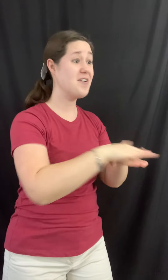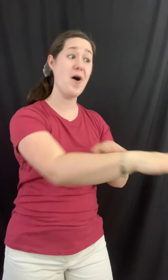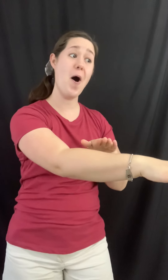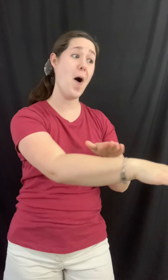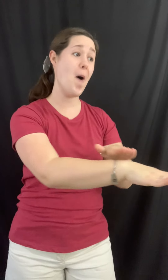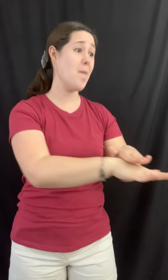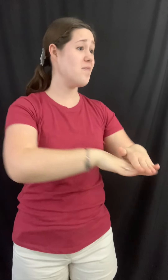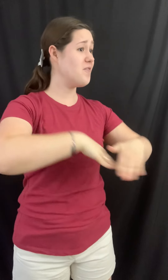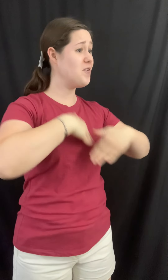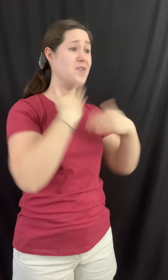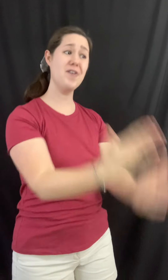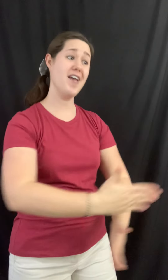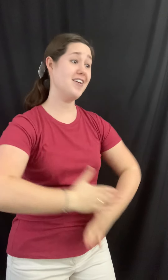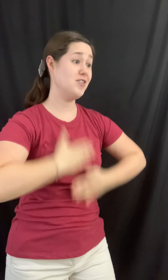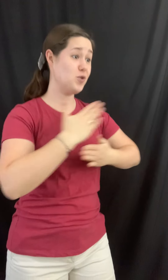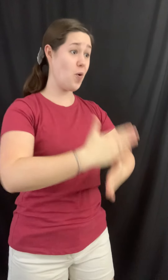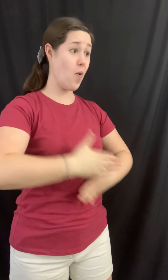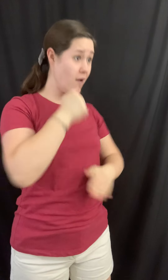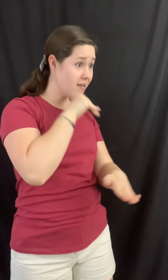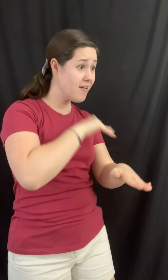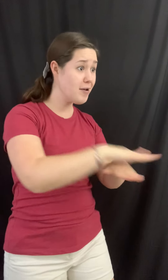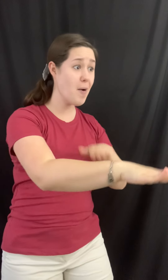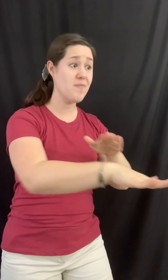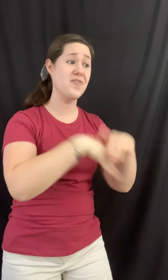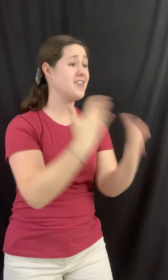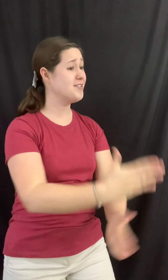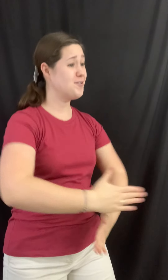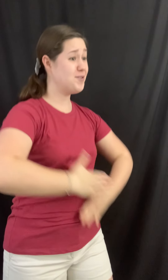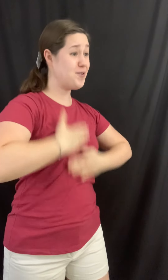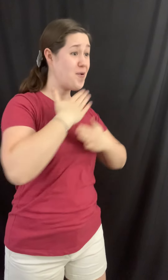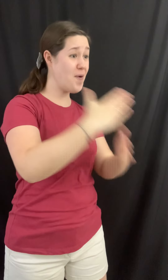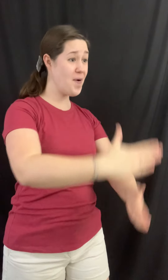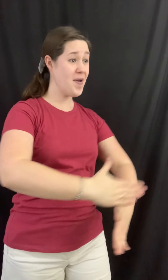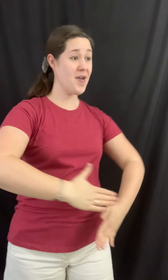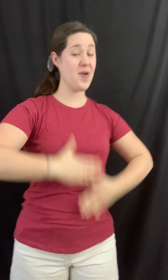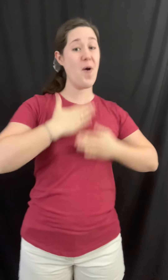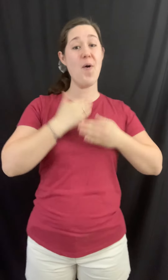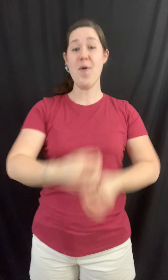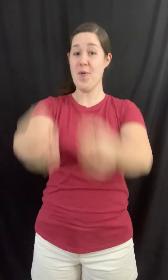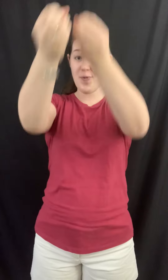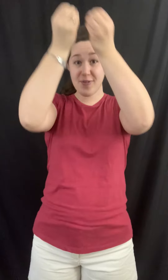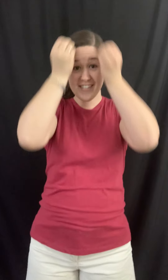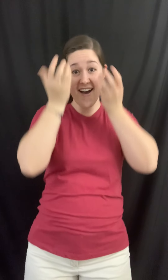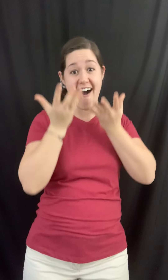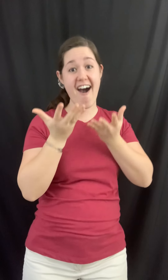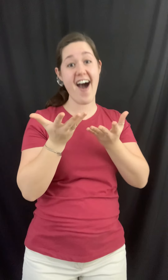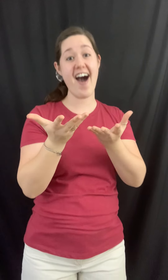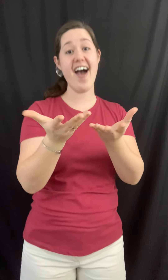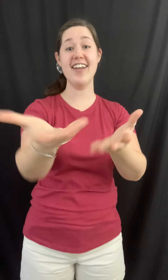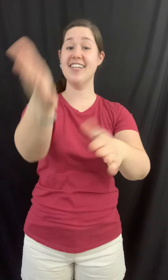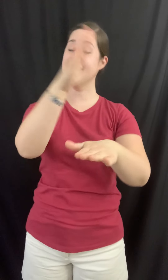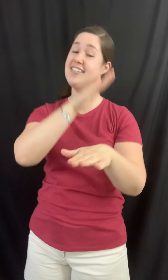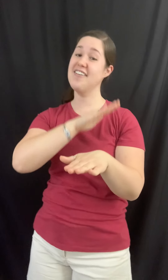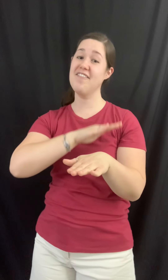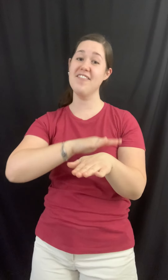comfort and joy, comfort and joy. Oh, tidings of